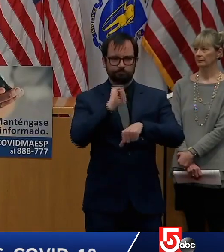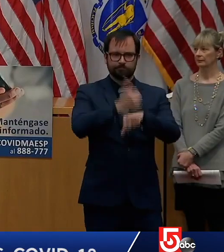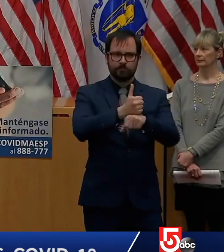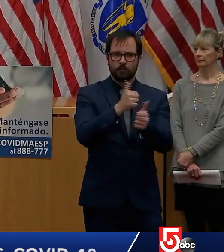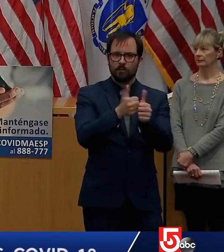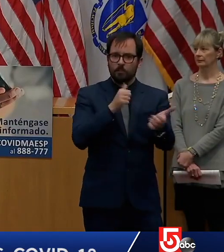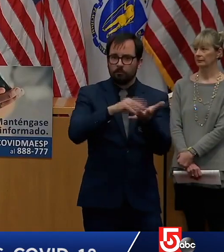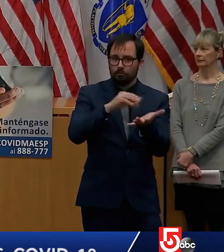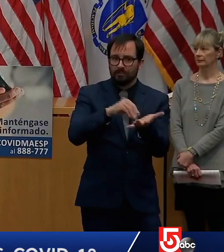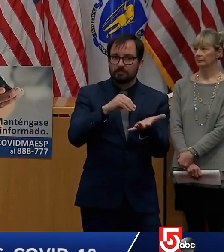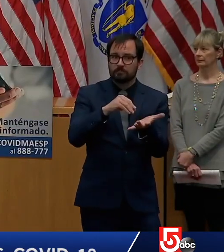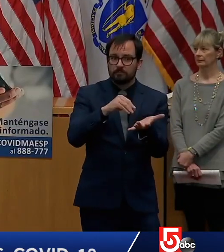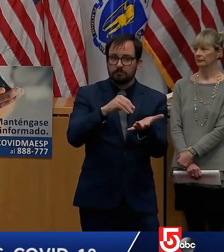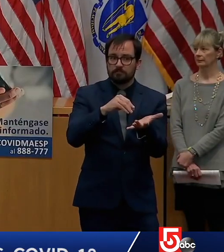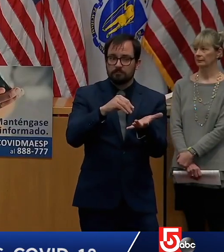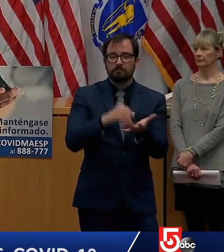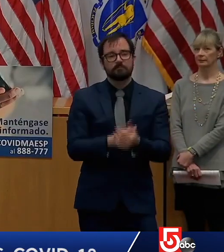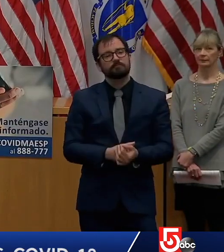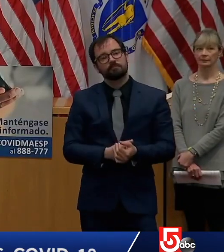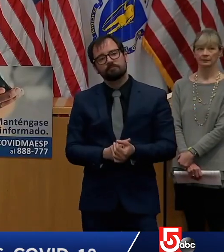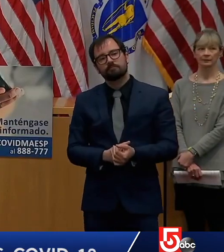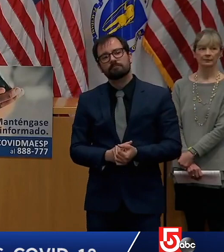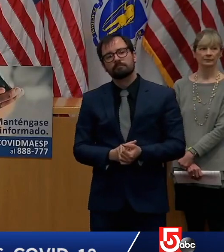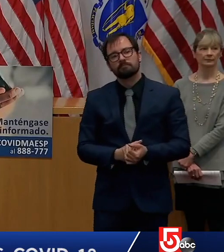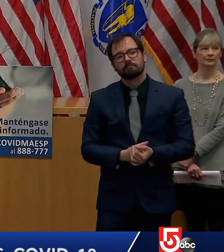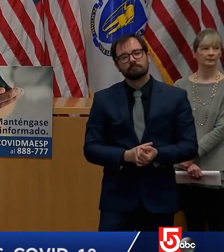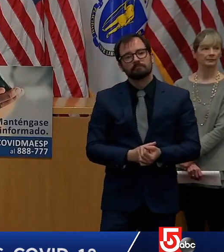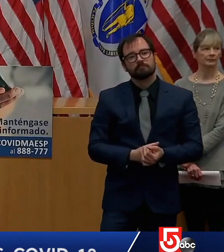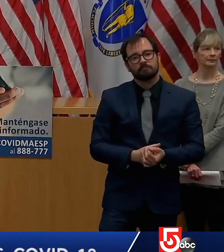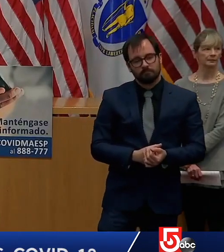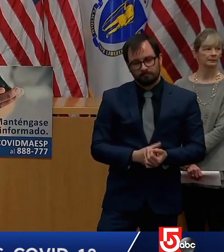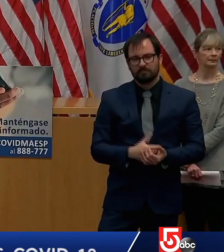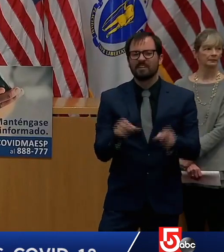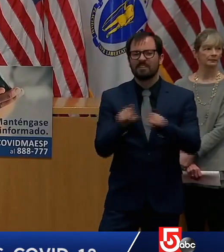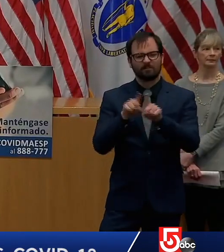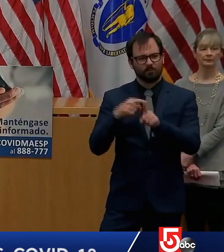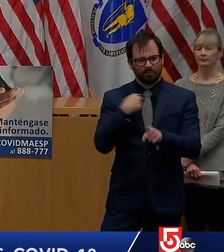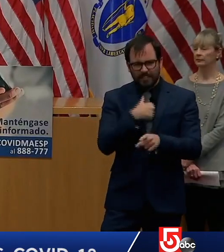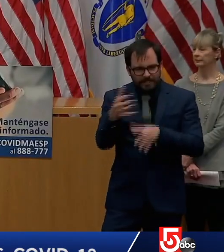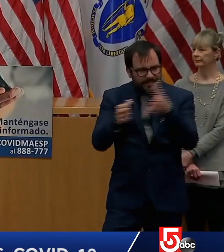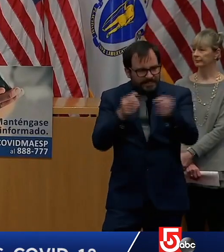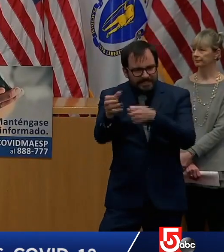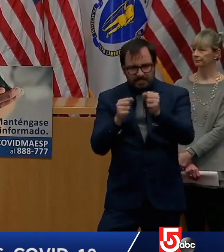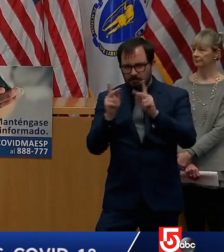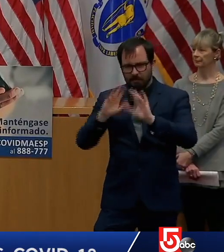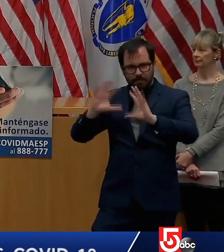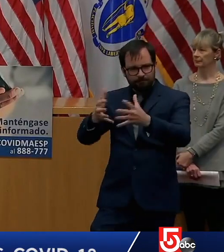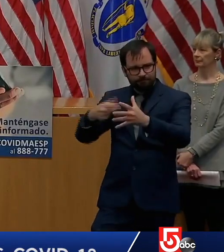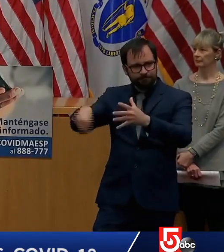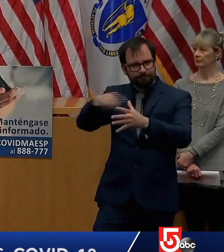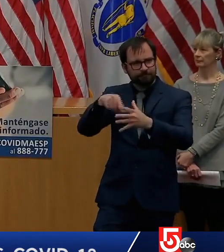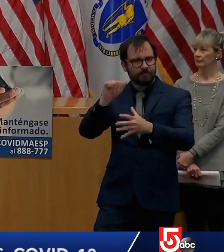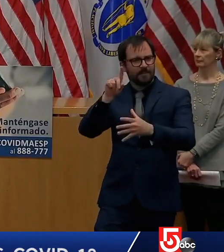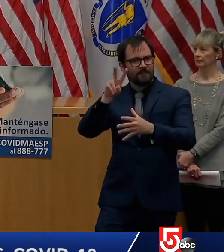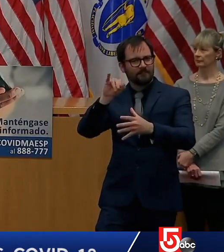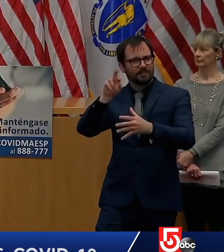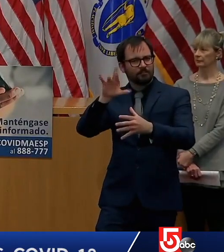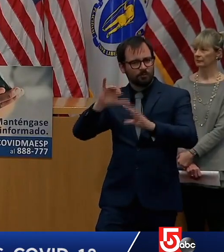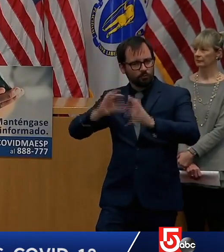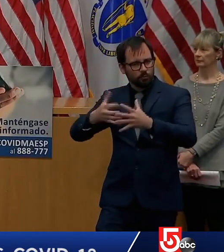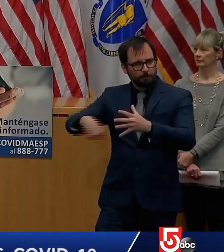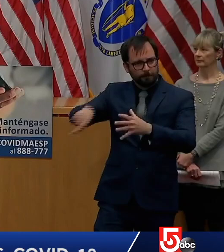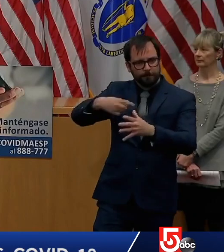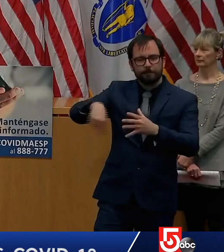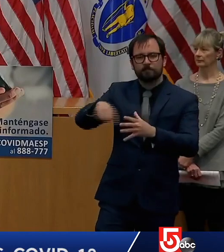resources for schools commissioner riley will expand more on the details of this shortly school closures also put a